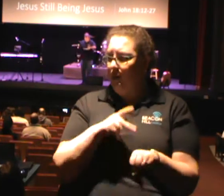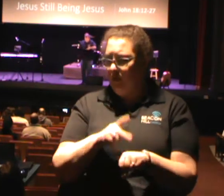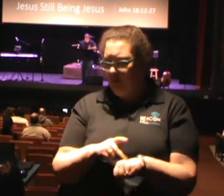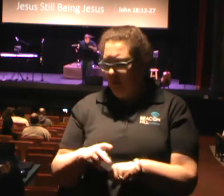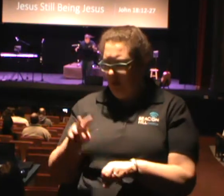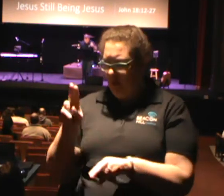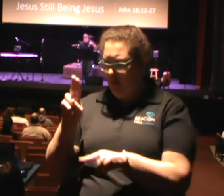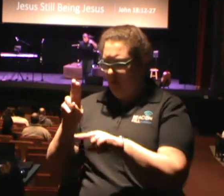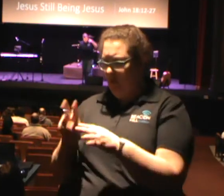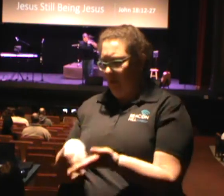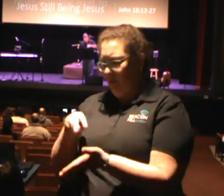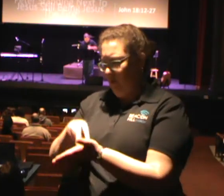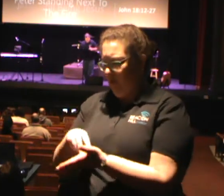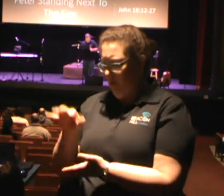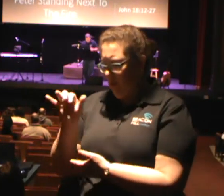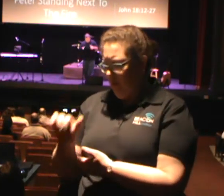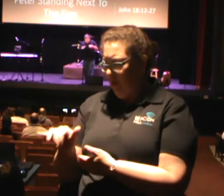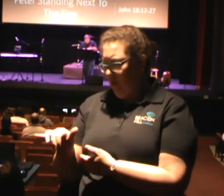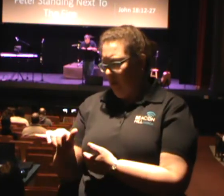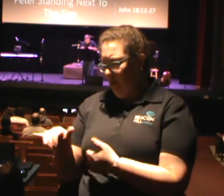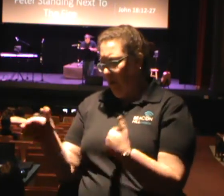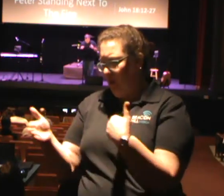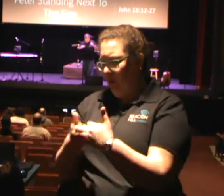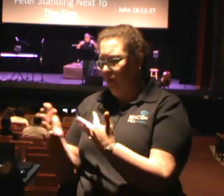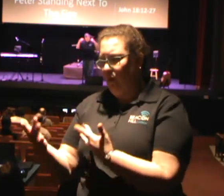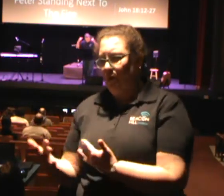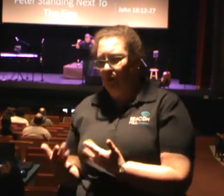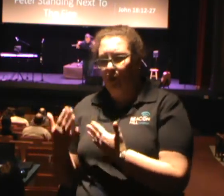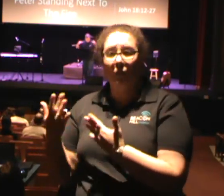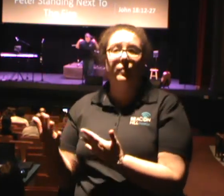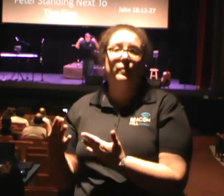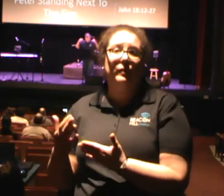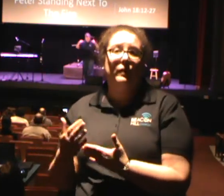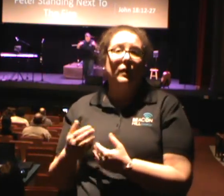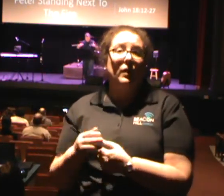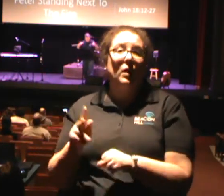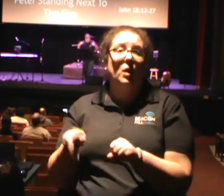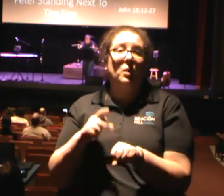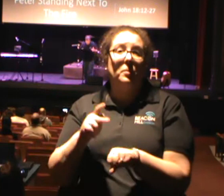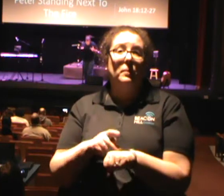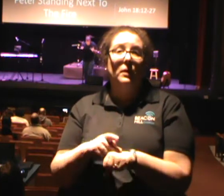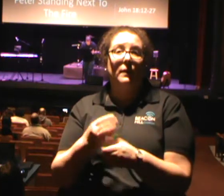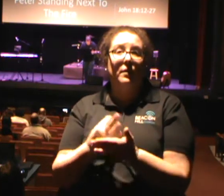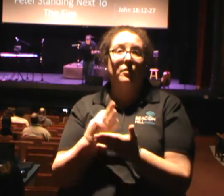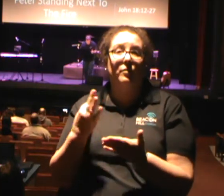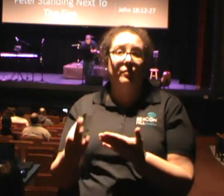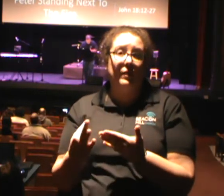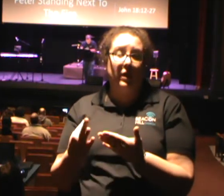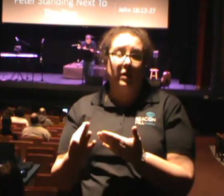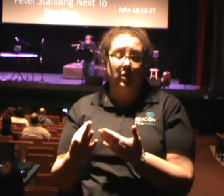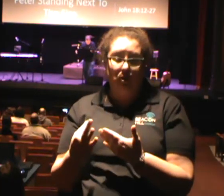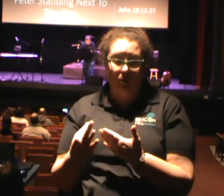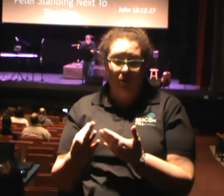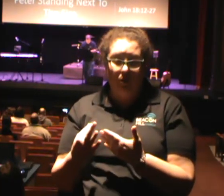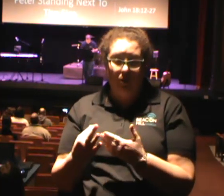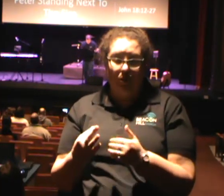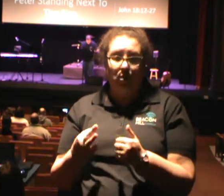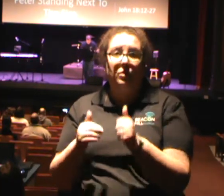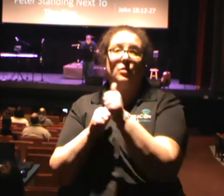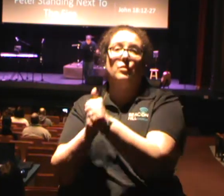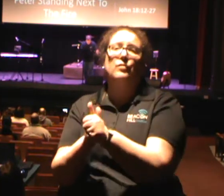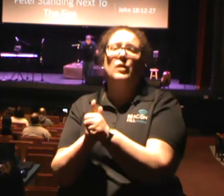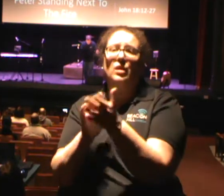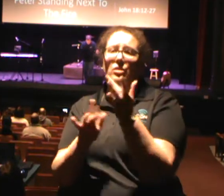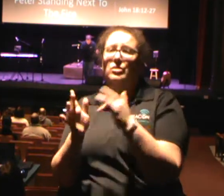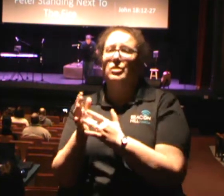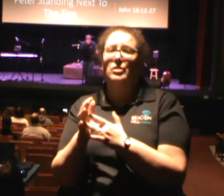himself is John's way of indicating the chilling fact of Peter's failure to live up to his earlier boast of following Jesus even to